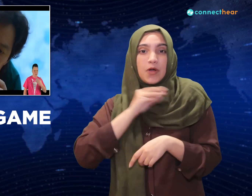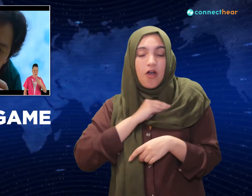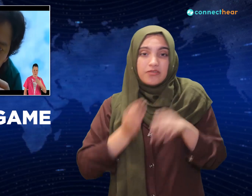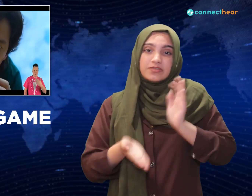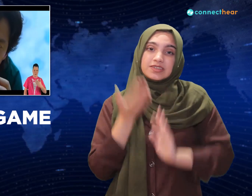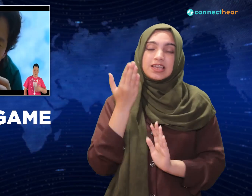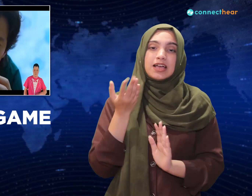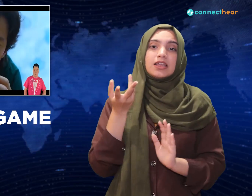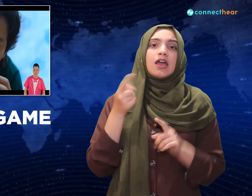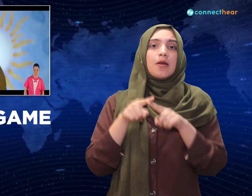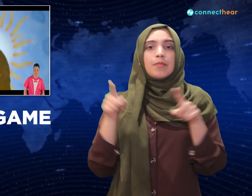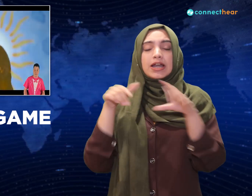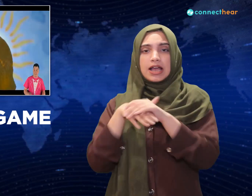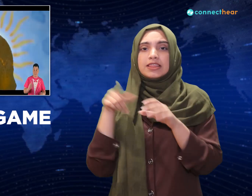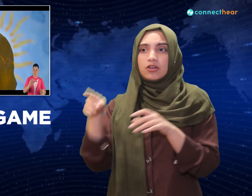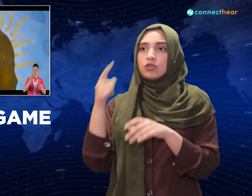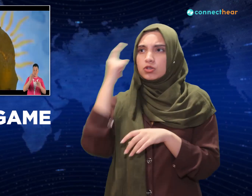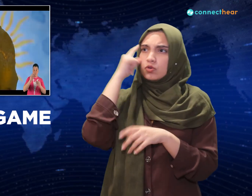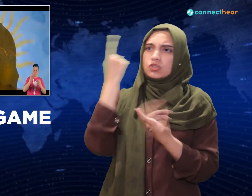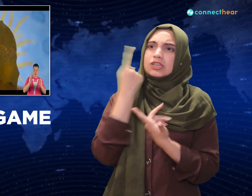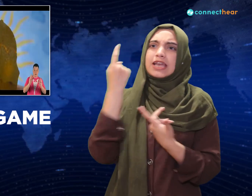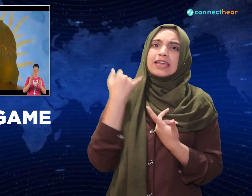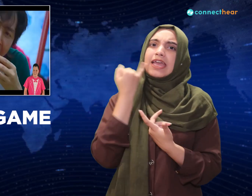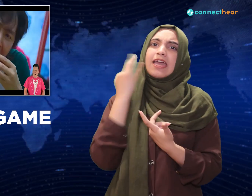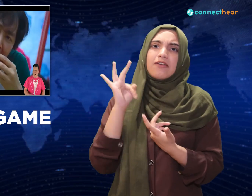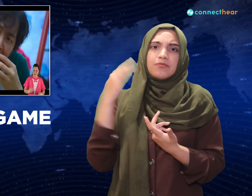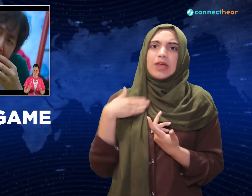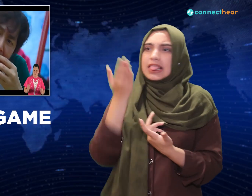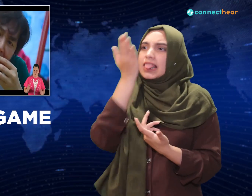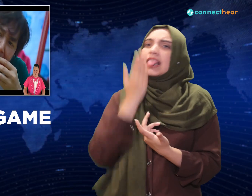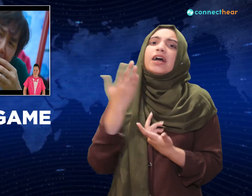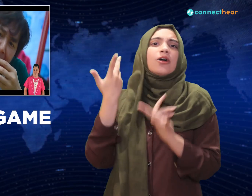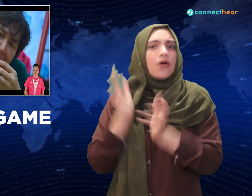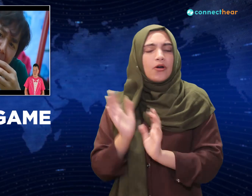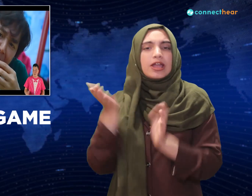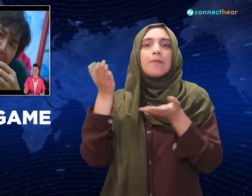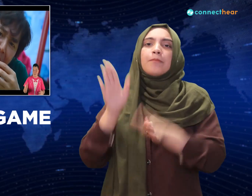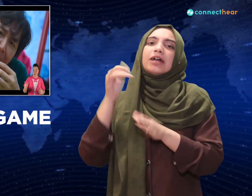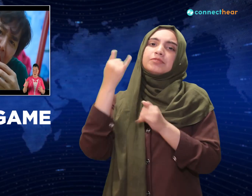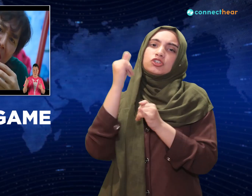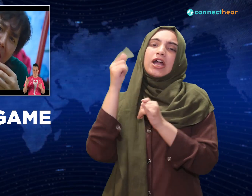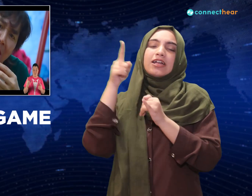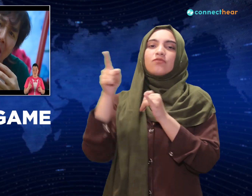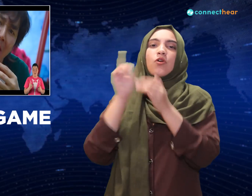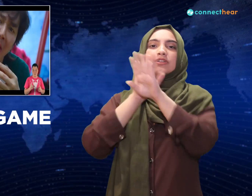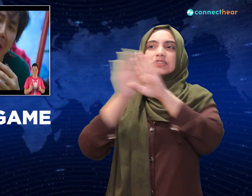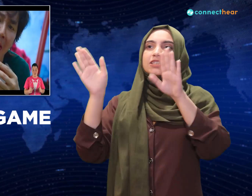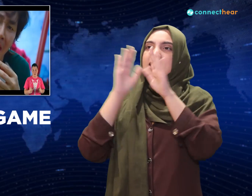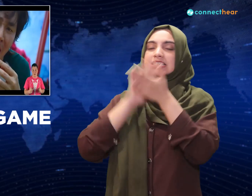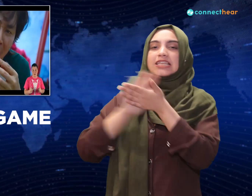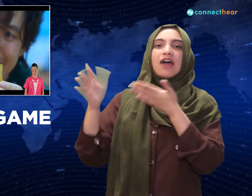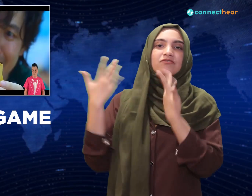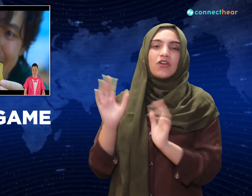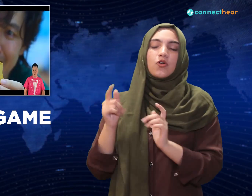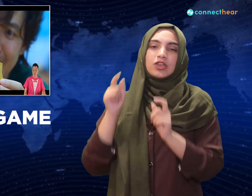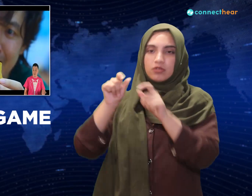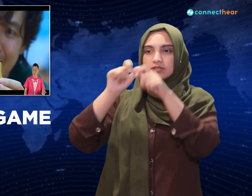lick the cookie to moisten it, it loosens it up. Yeah I'm pretty sure this is how you're supposed to do it. And so Kyeon